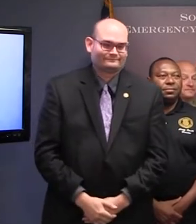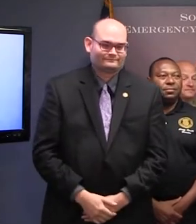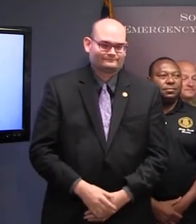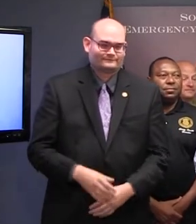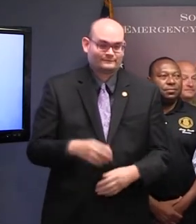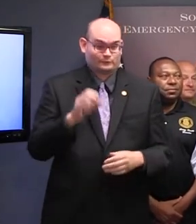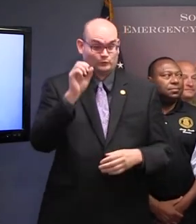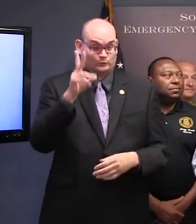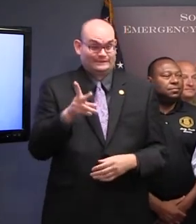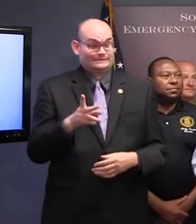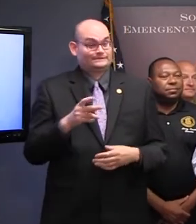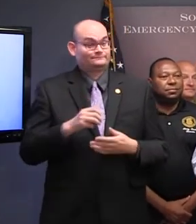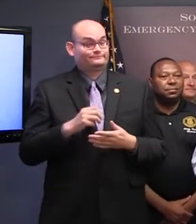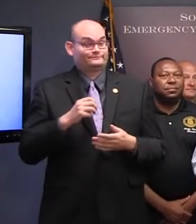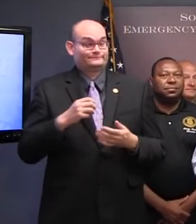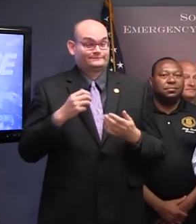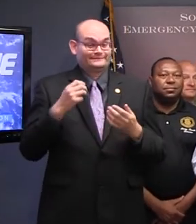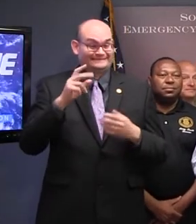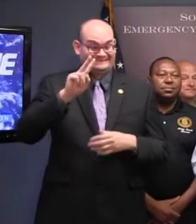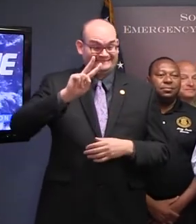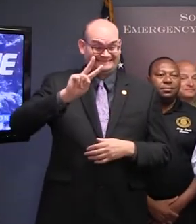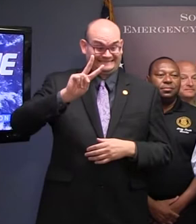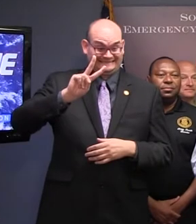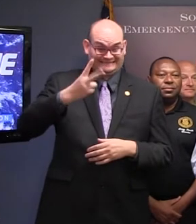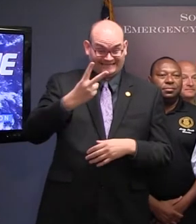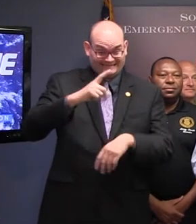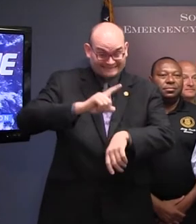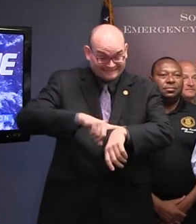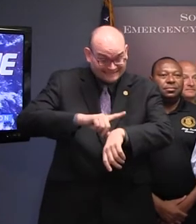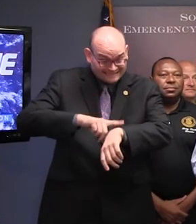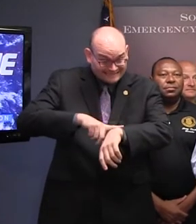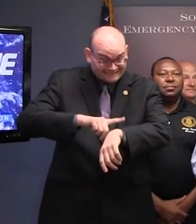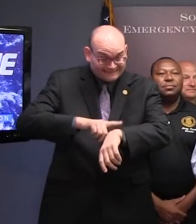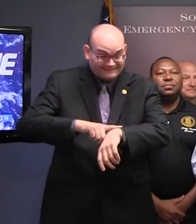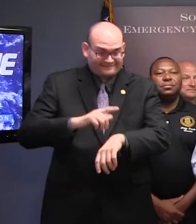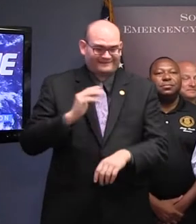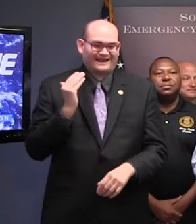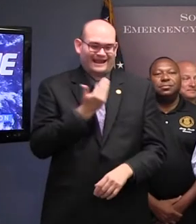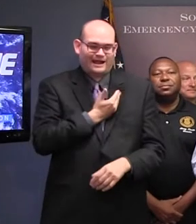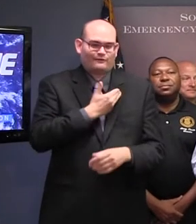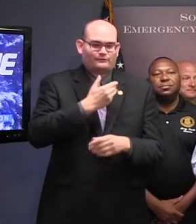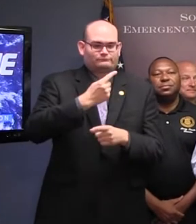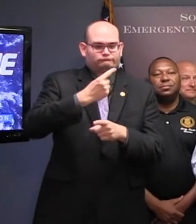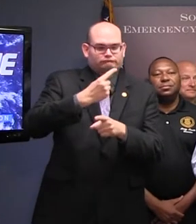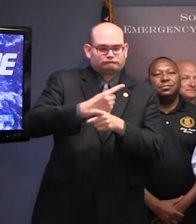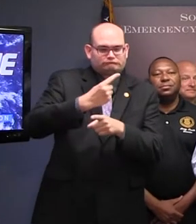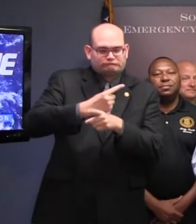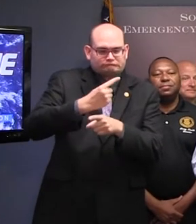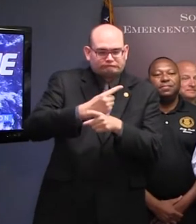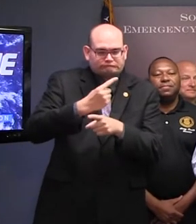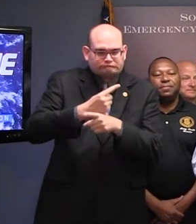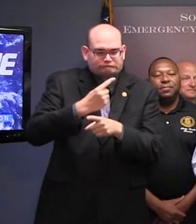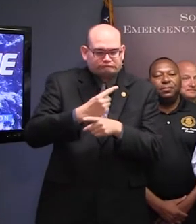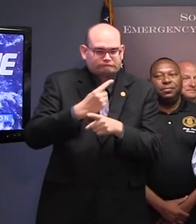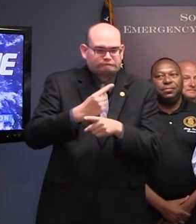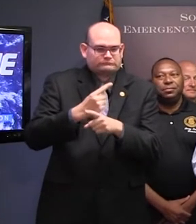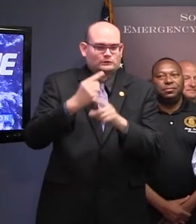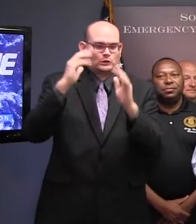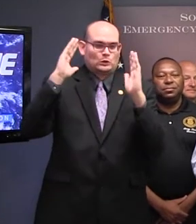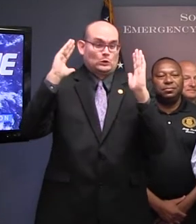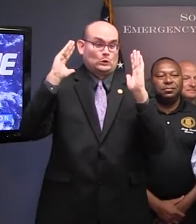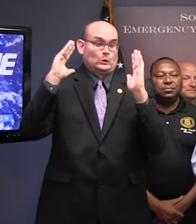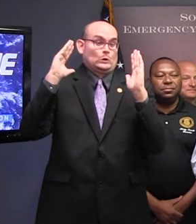the second of our regularly scheduled press conferences. We hope to have one at this time of day, 2 o'clock